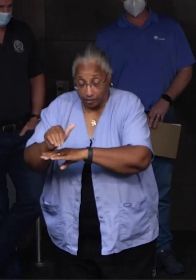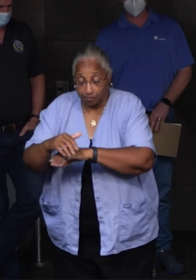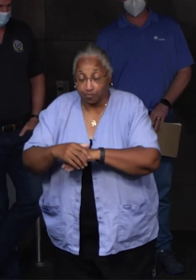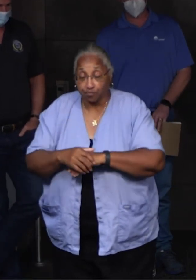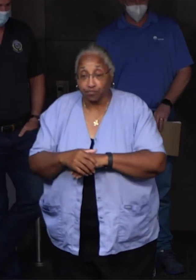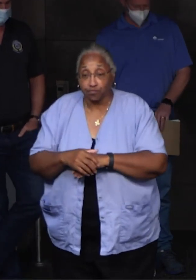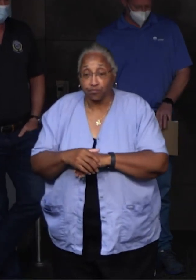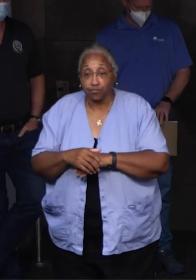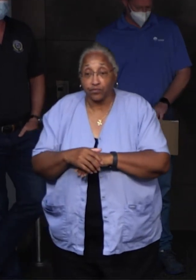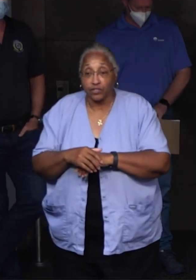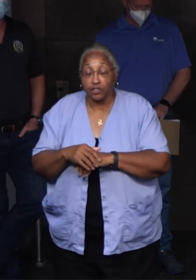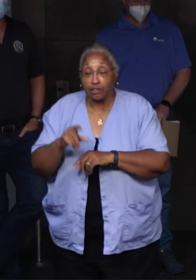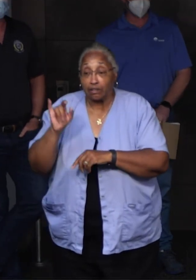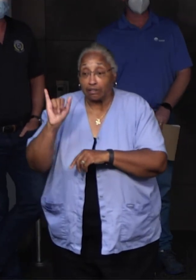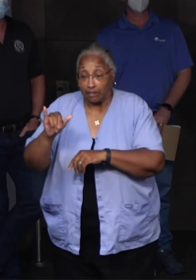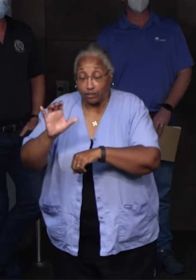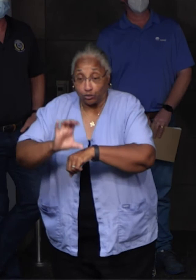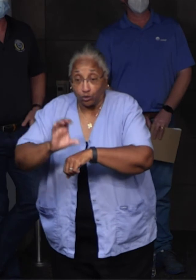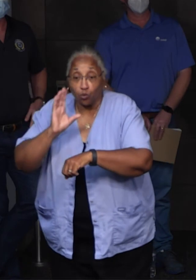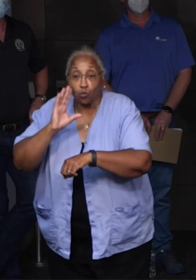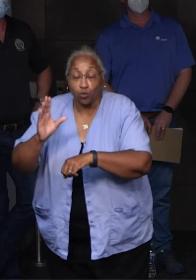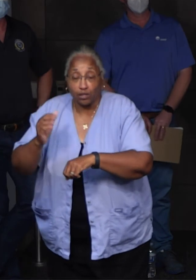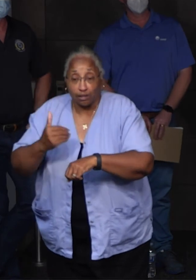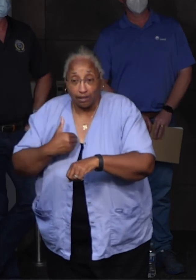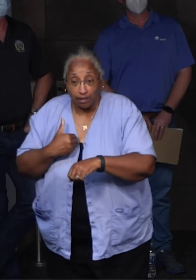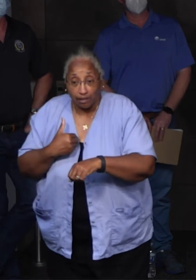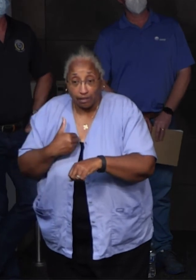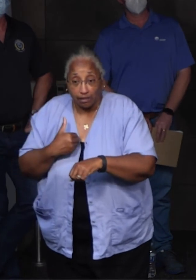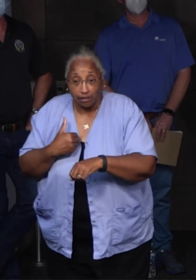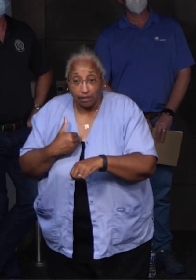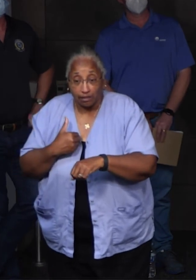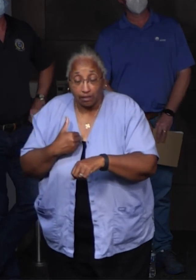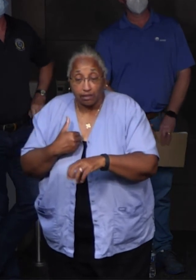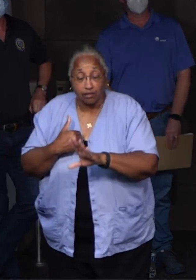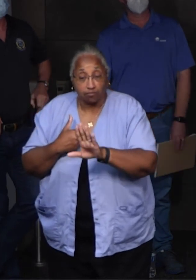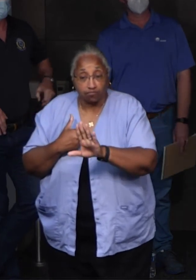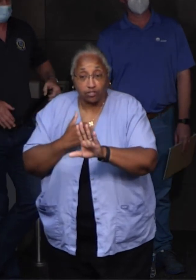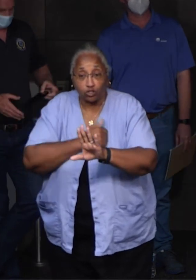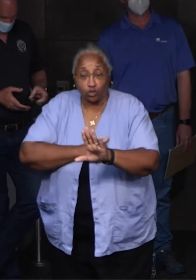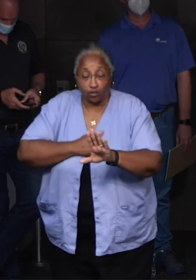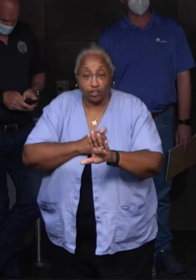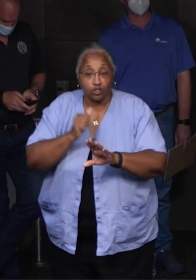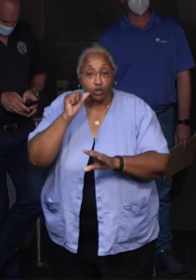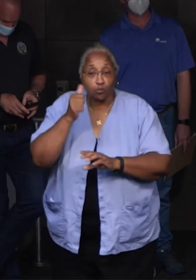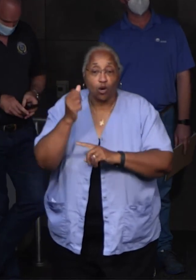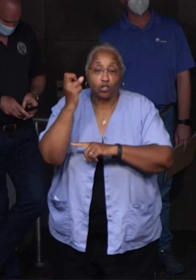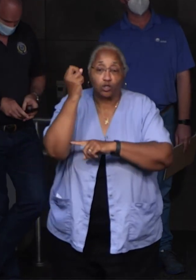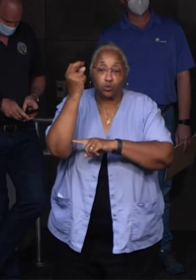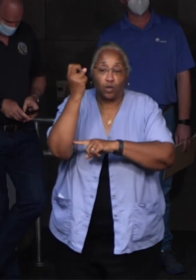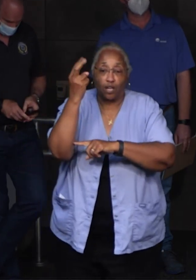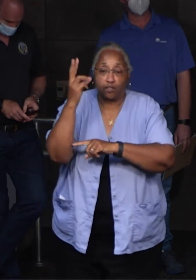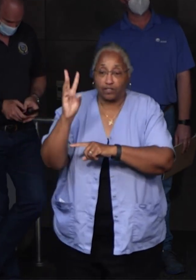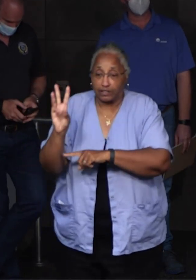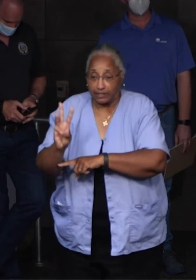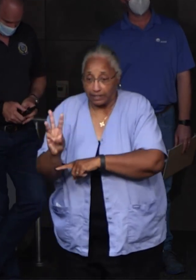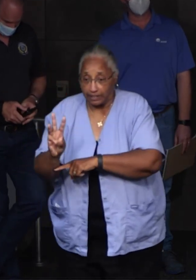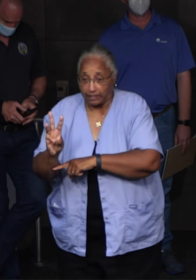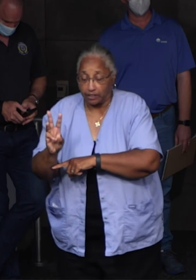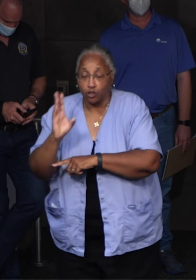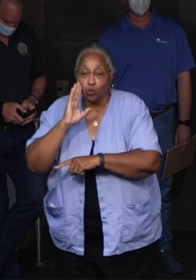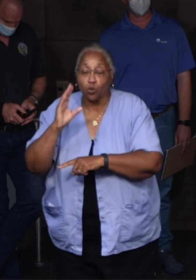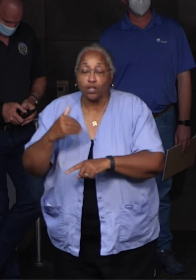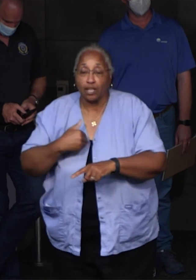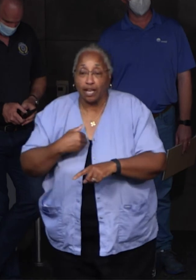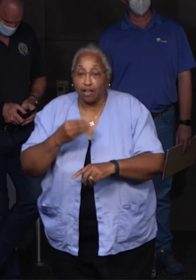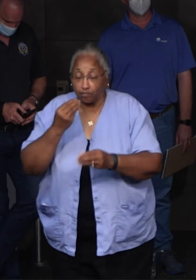they will have meals. I'm sorry, it will be tomorrow at 12 o'clock and 6 p.m. over at